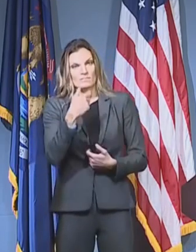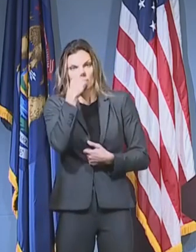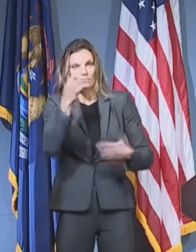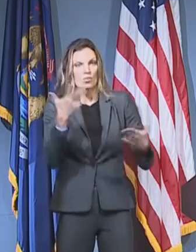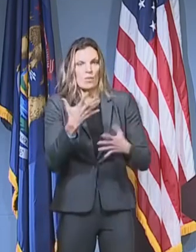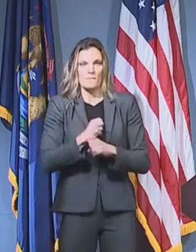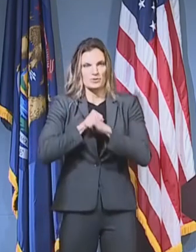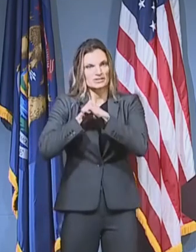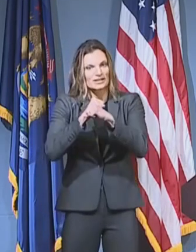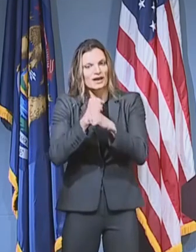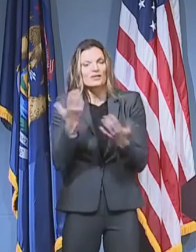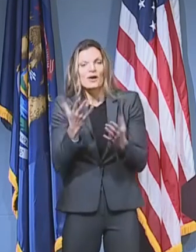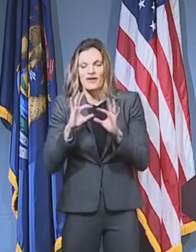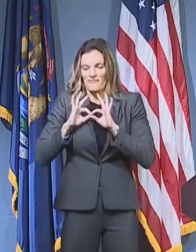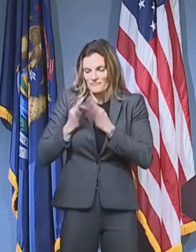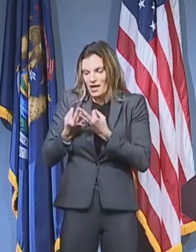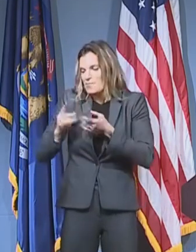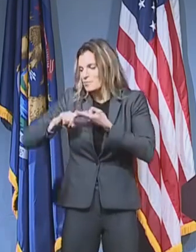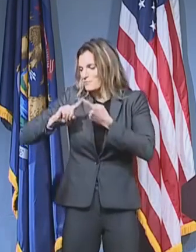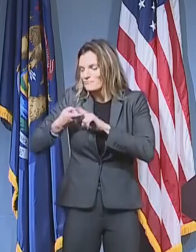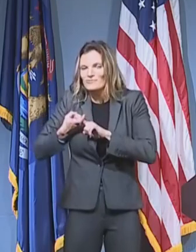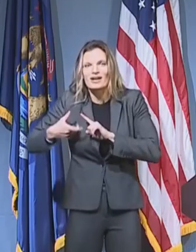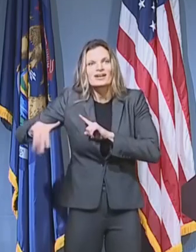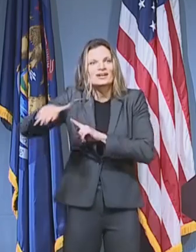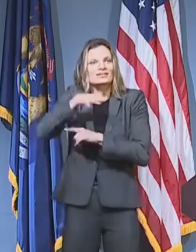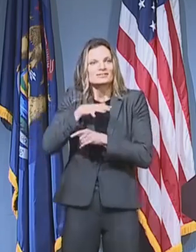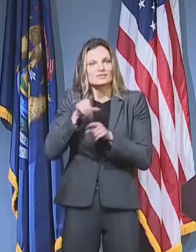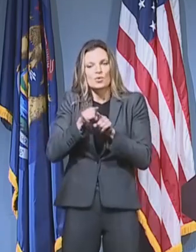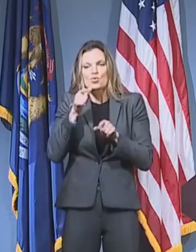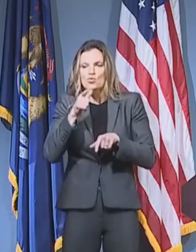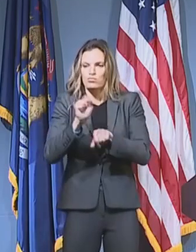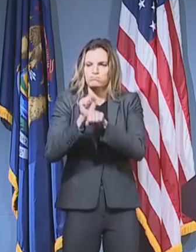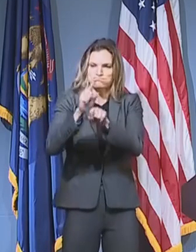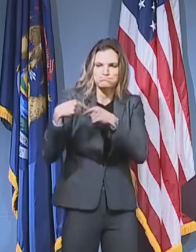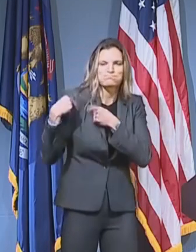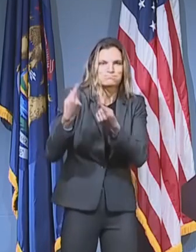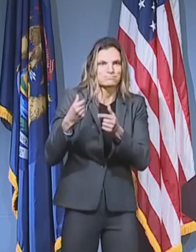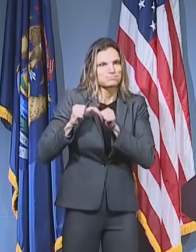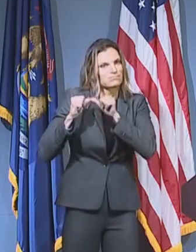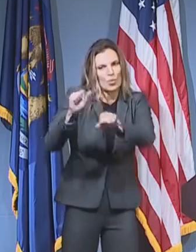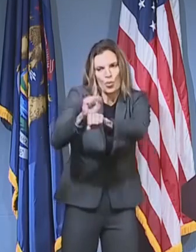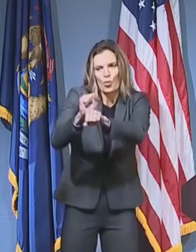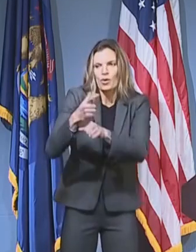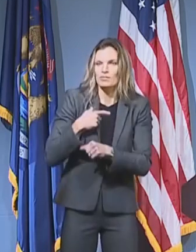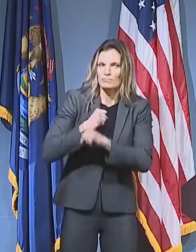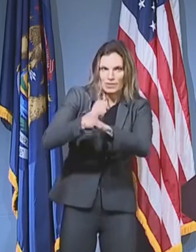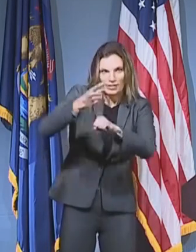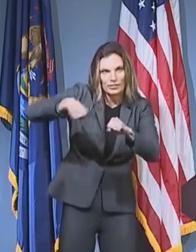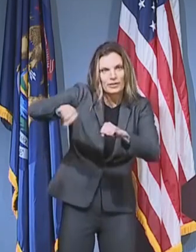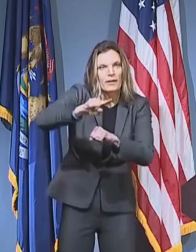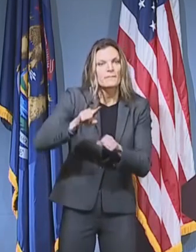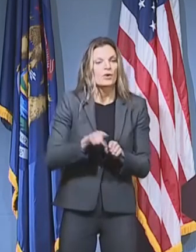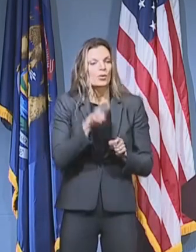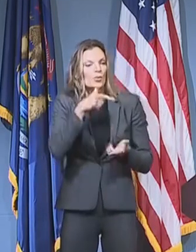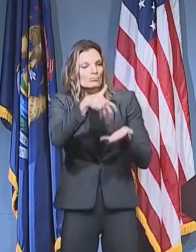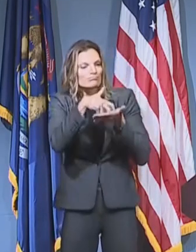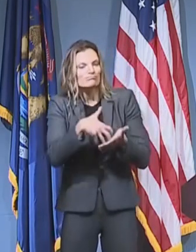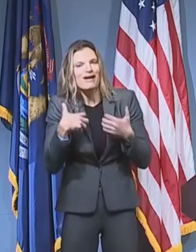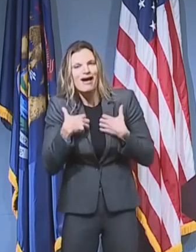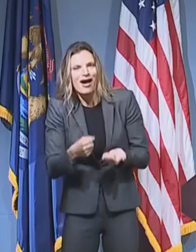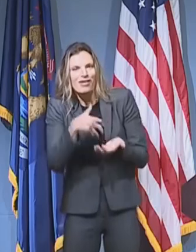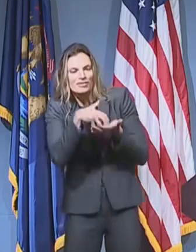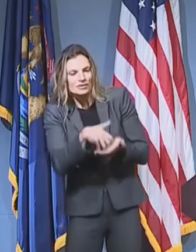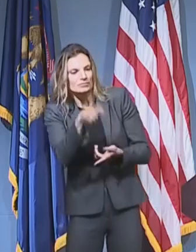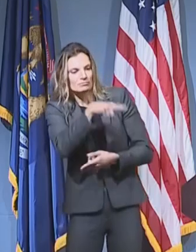ourselves, our families, our frontline workers, our most vulnerable populations, and our economy. Over the